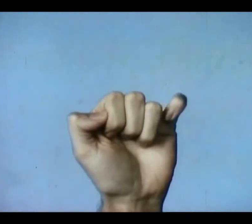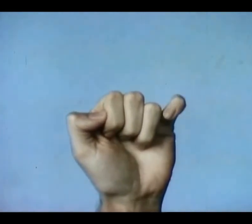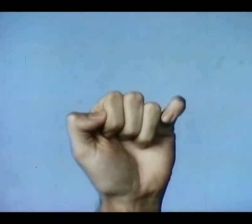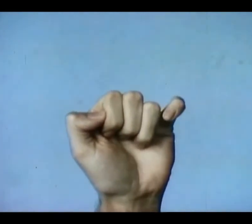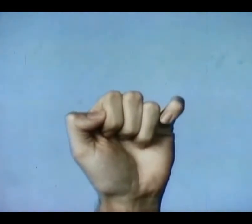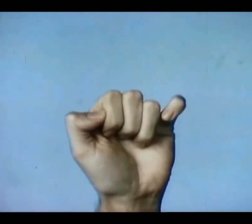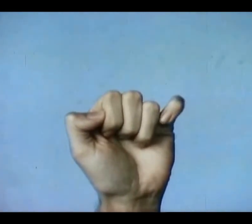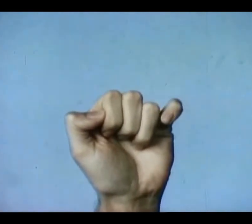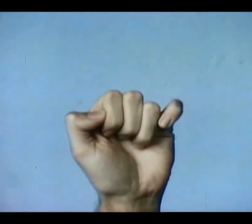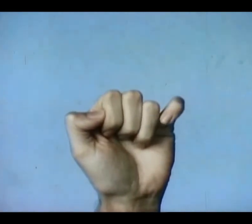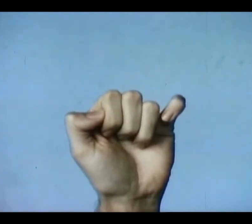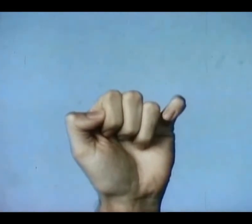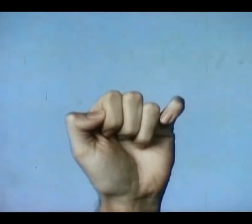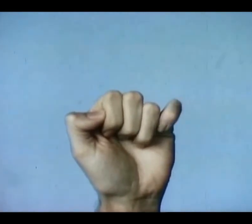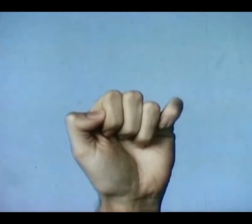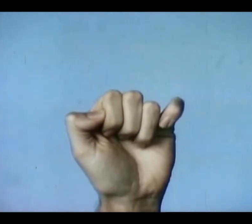noise so they tried that too